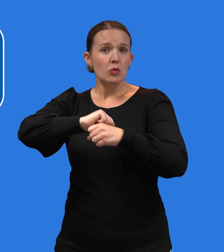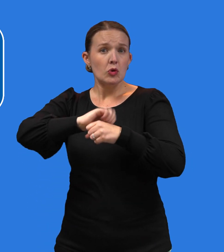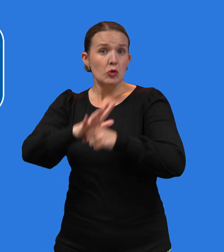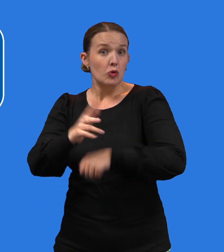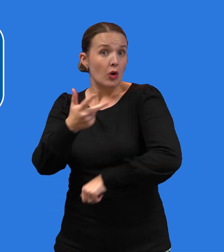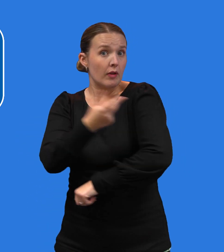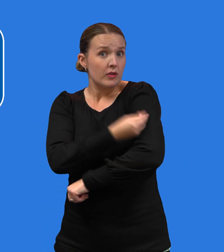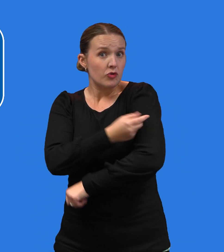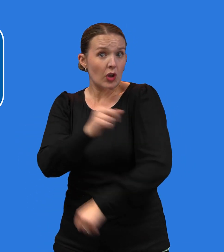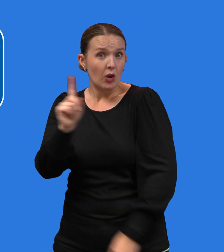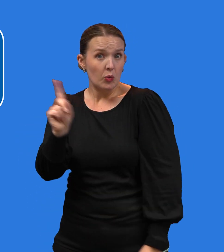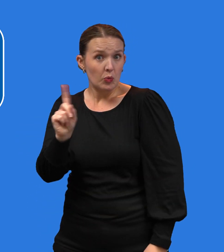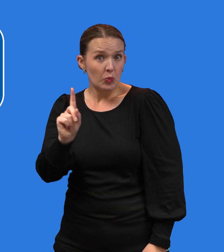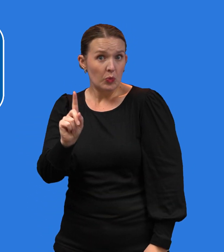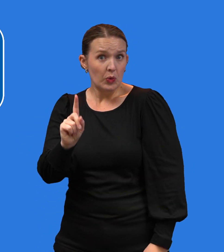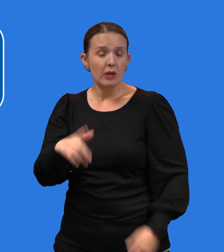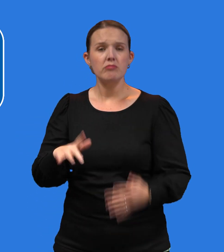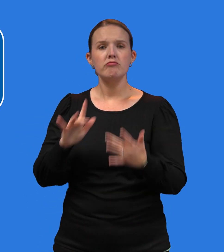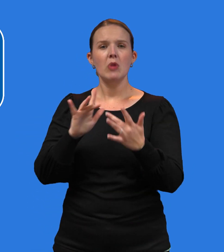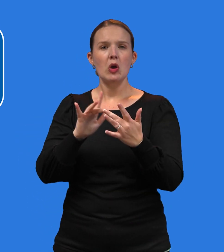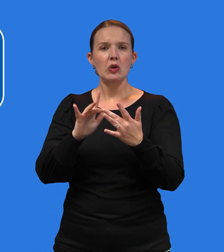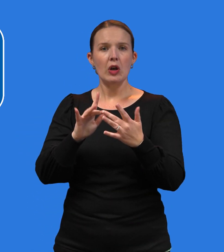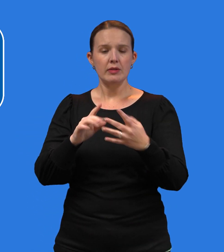Finding a COVID-19 vaccine is easy.